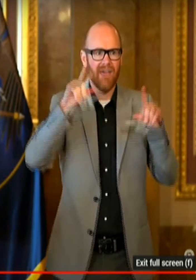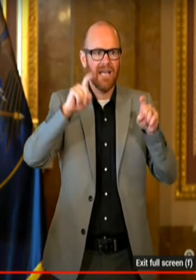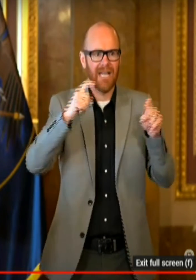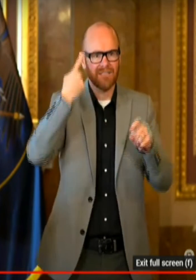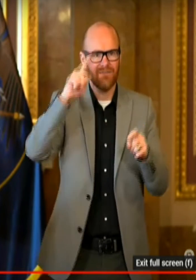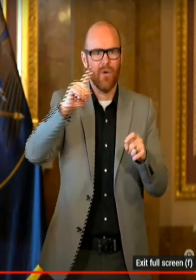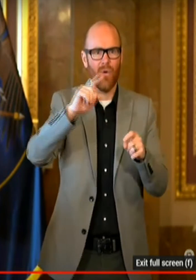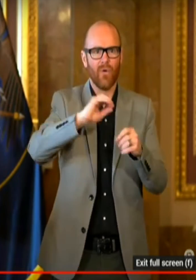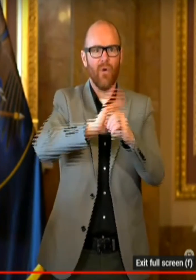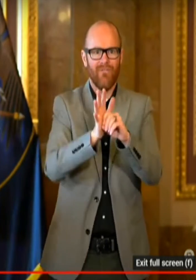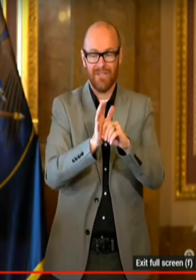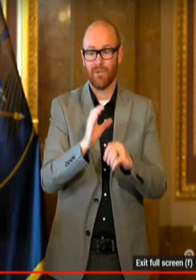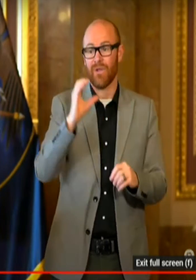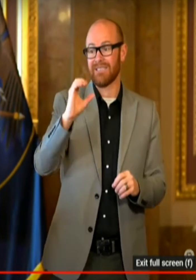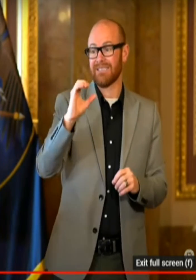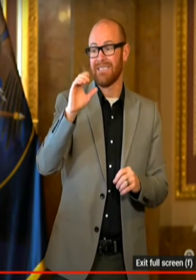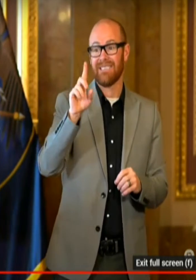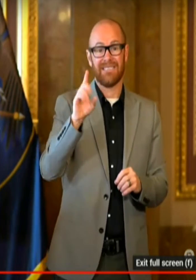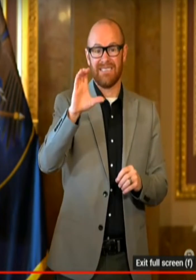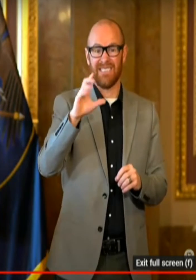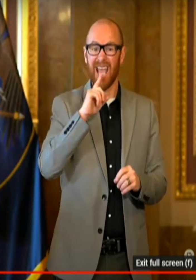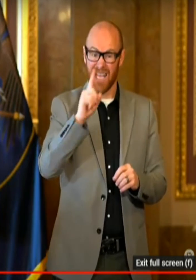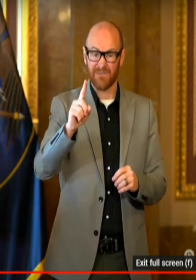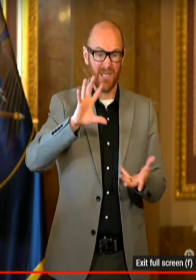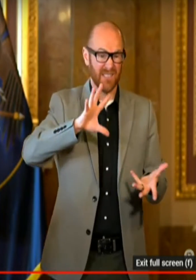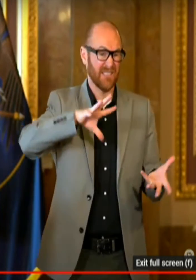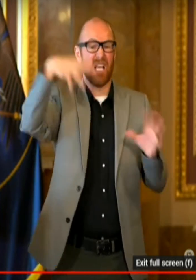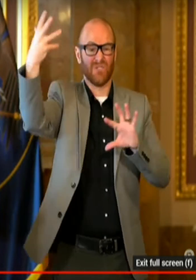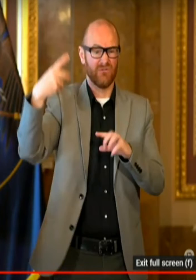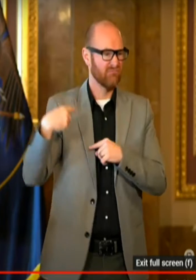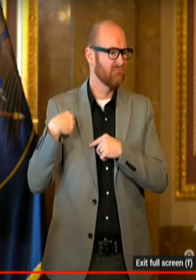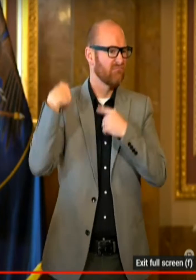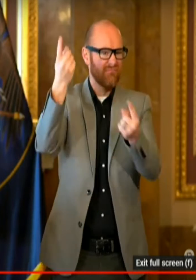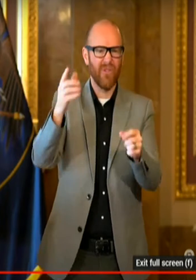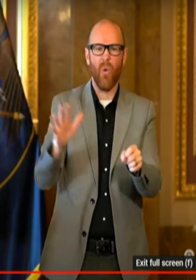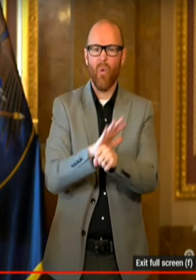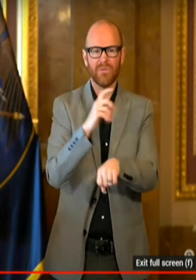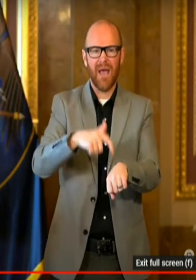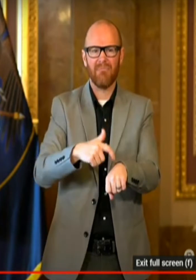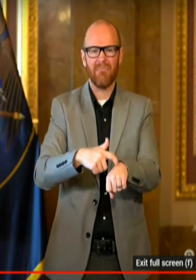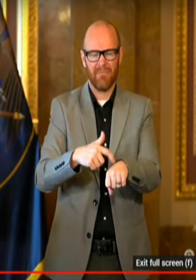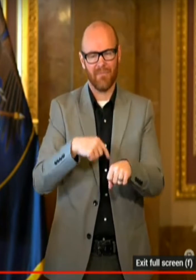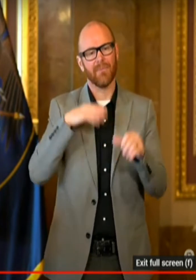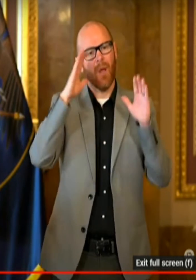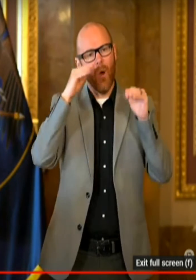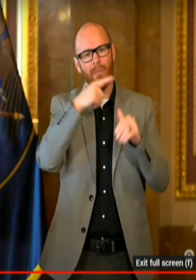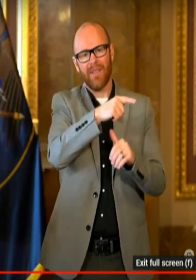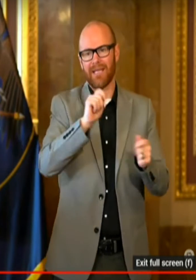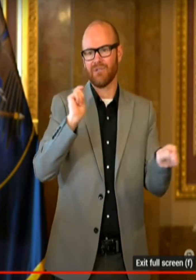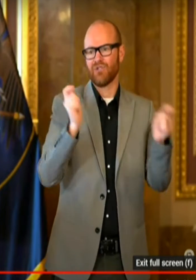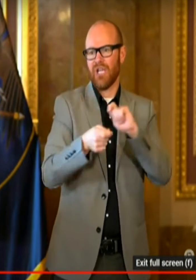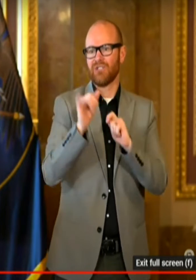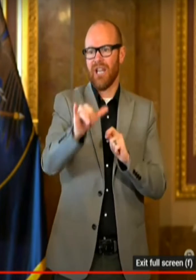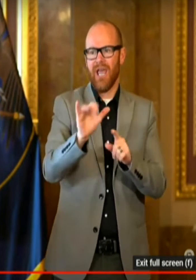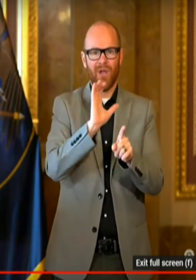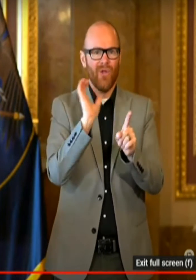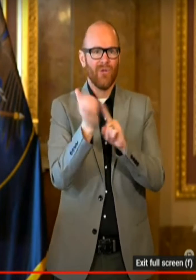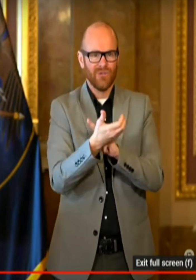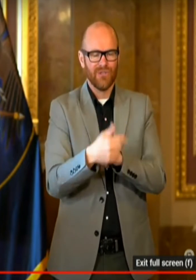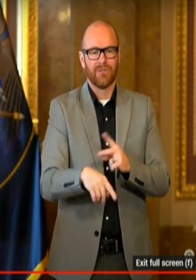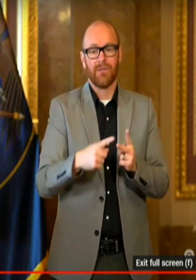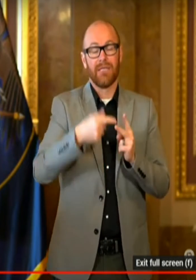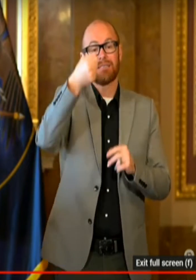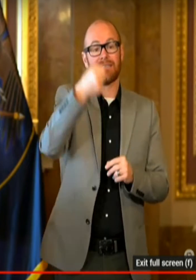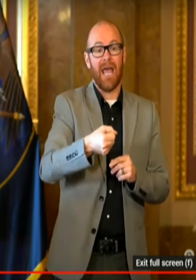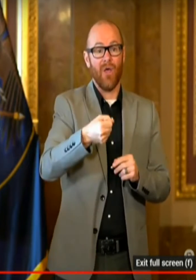The CDC has been a disaster through all of this. And so we're very hopeful that they can change that culture. South Africa,